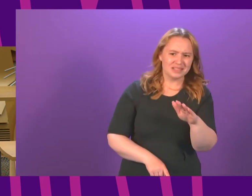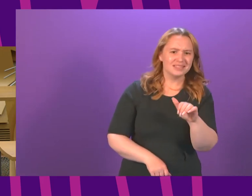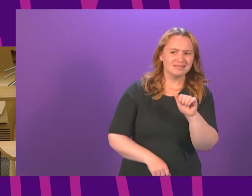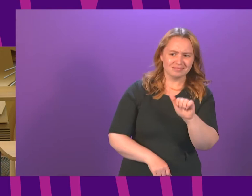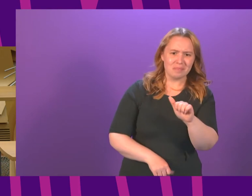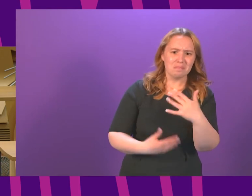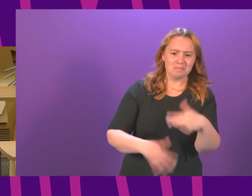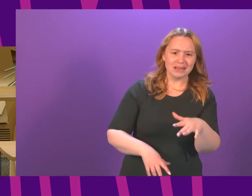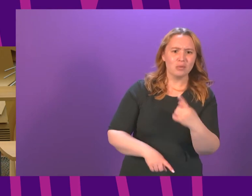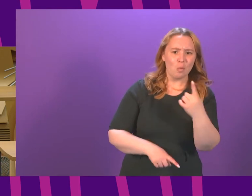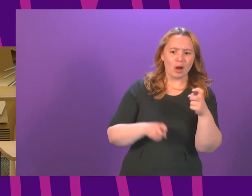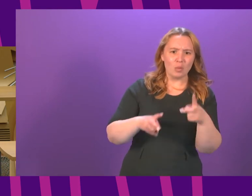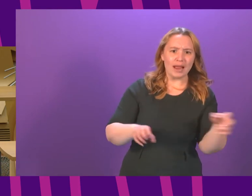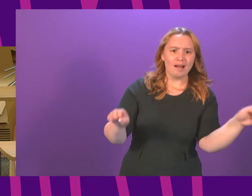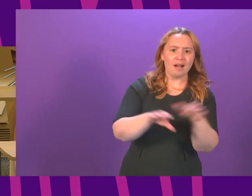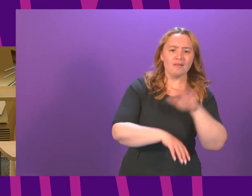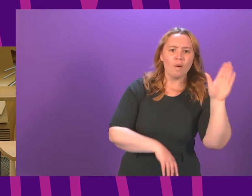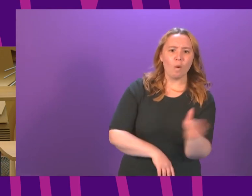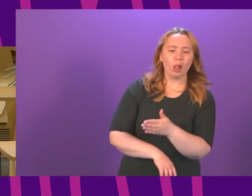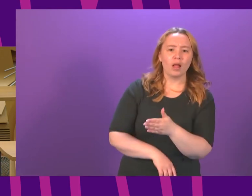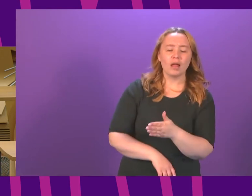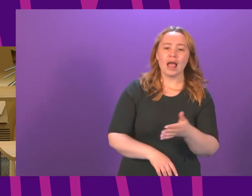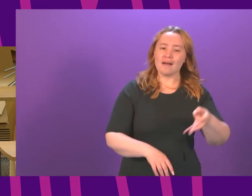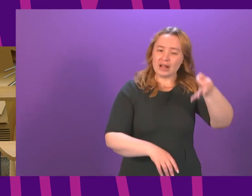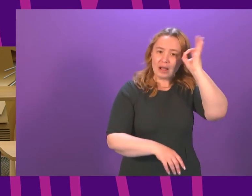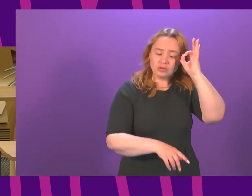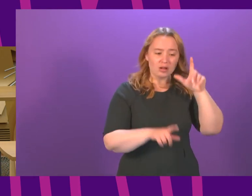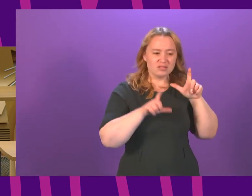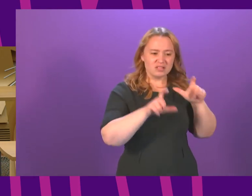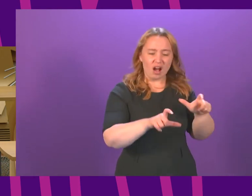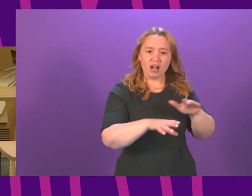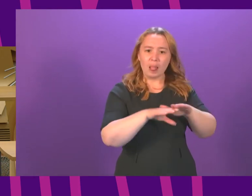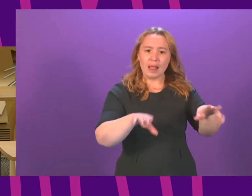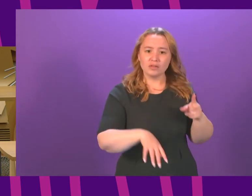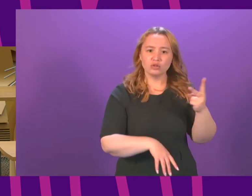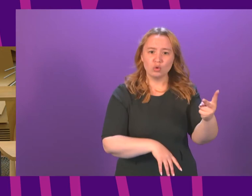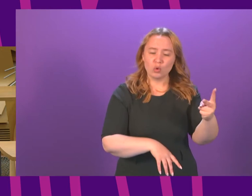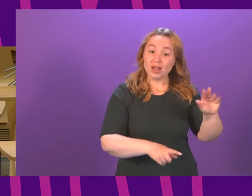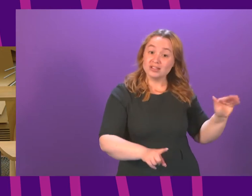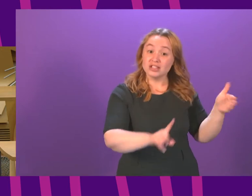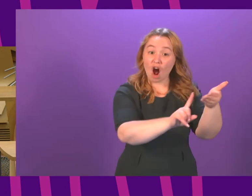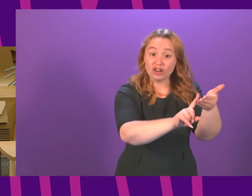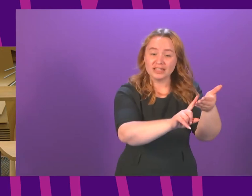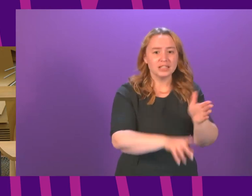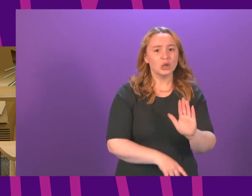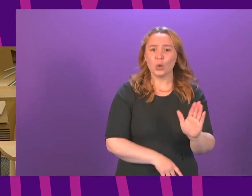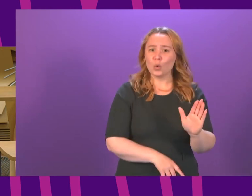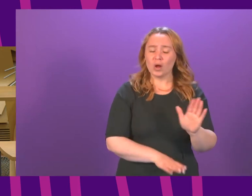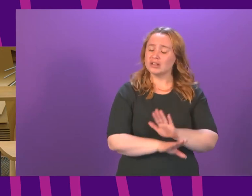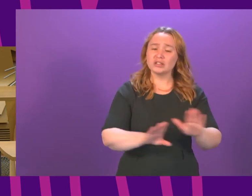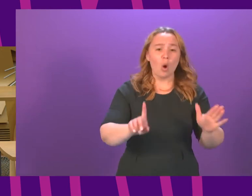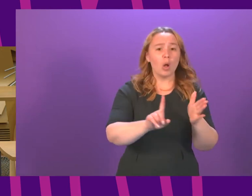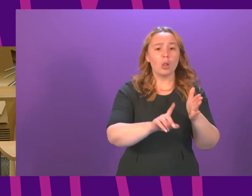happening. Keeping whole councils or cities in level two is not targeted. It's not a local approach.